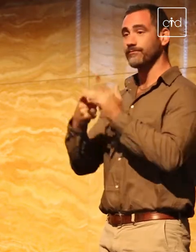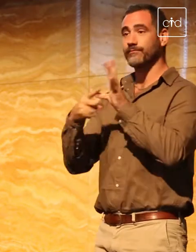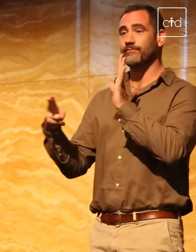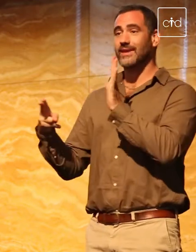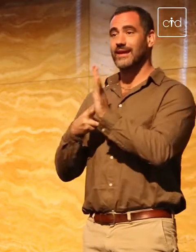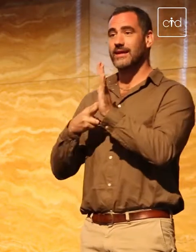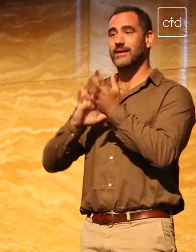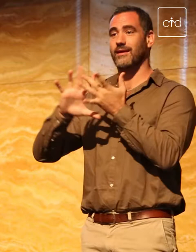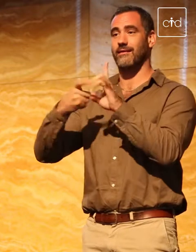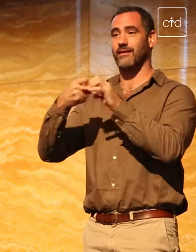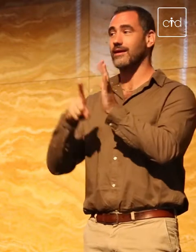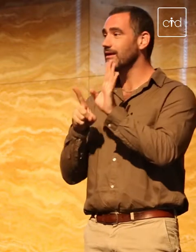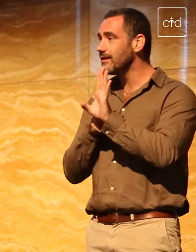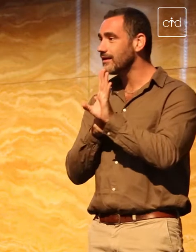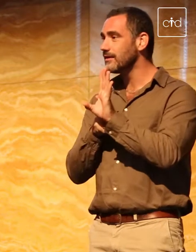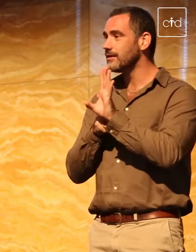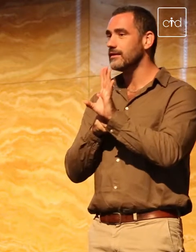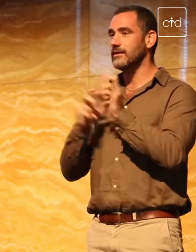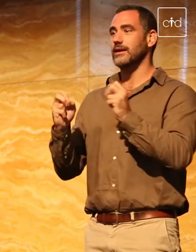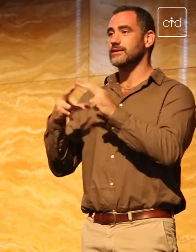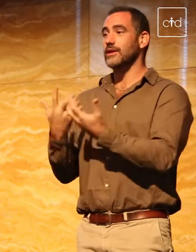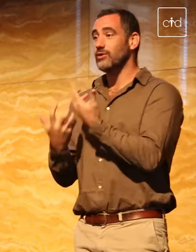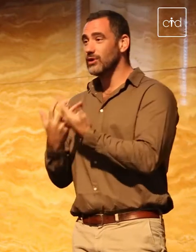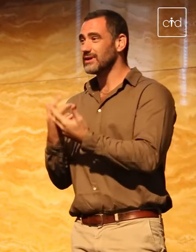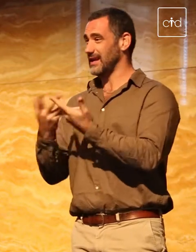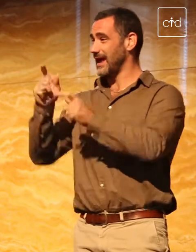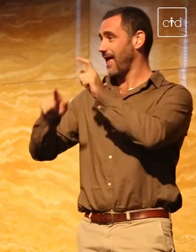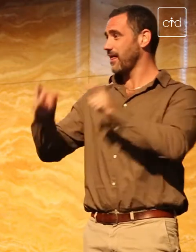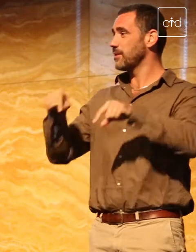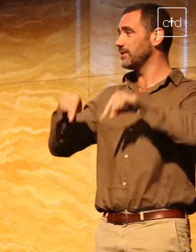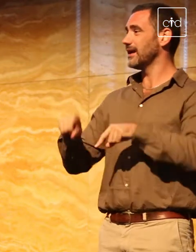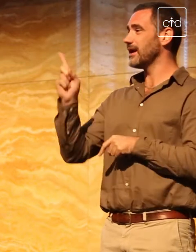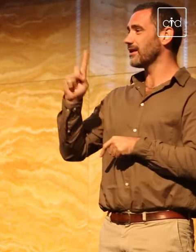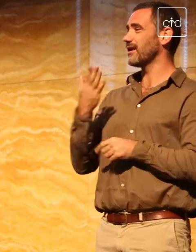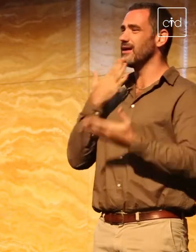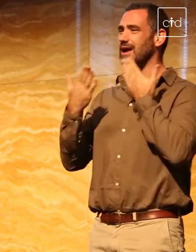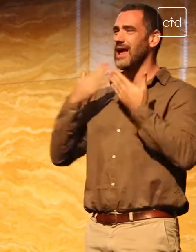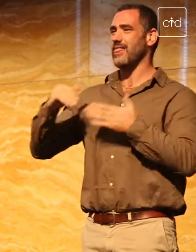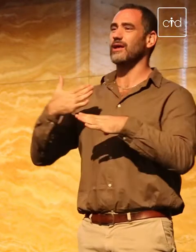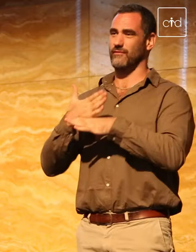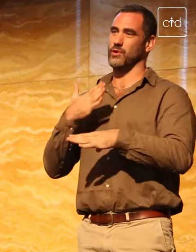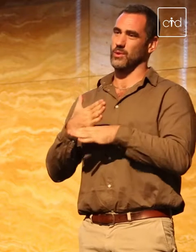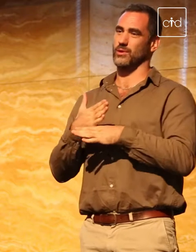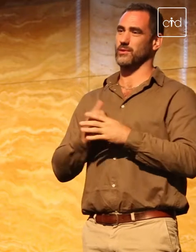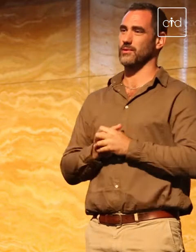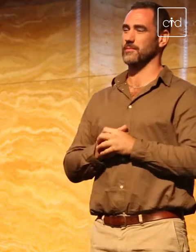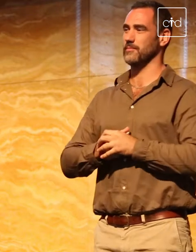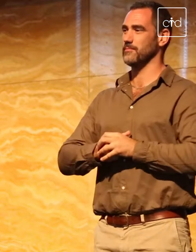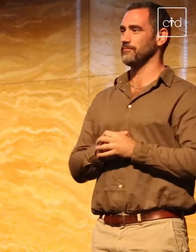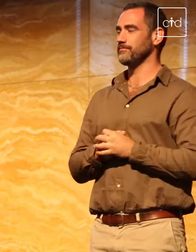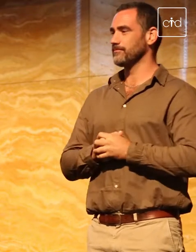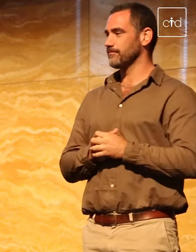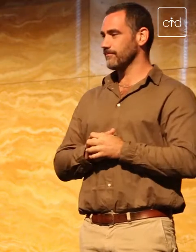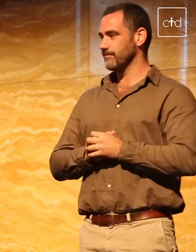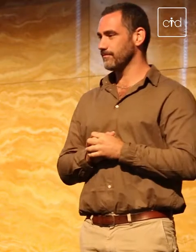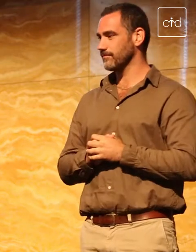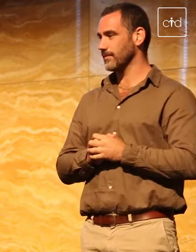Mind Centre from Sydney Uni and others who are here today, thank you for the work you're about to do as part of this round table. Now I